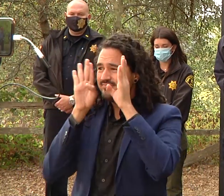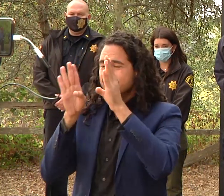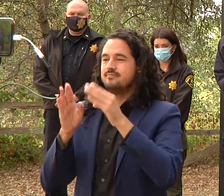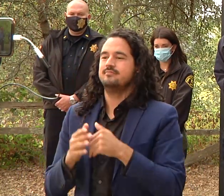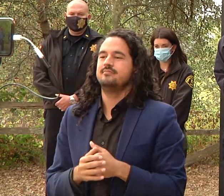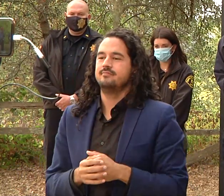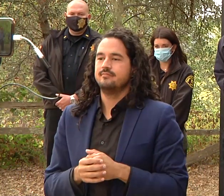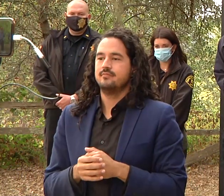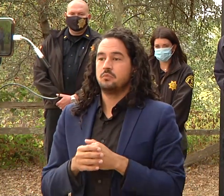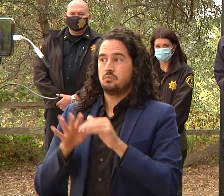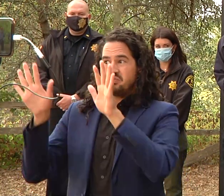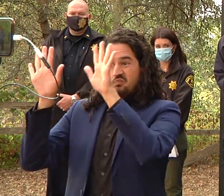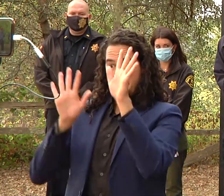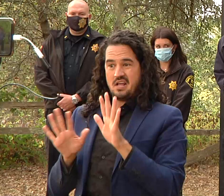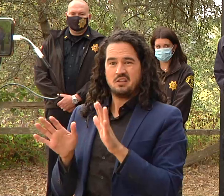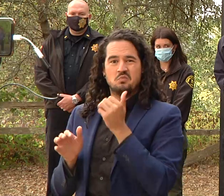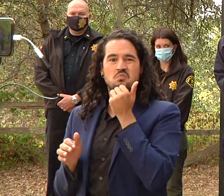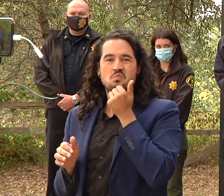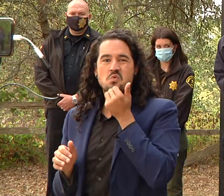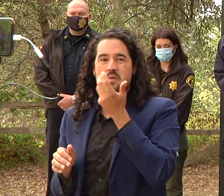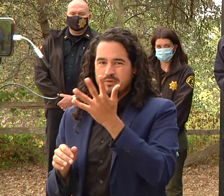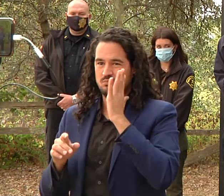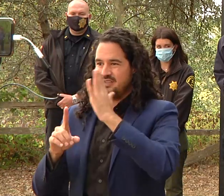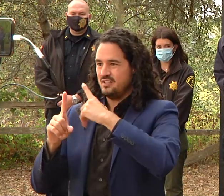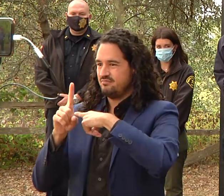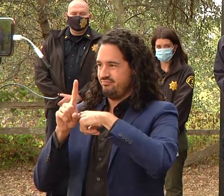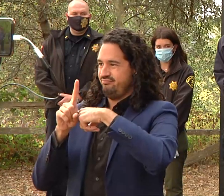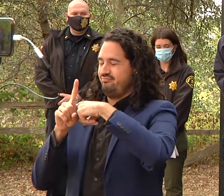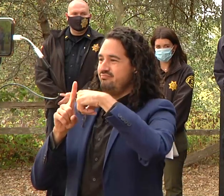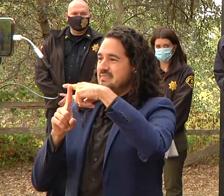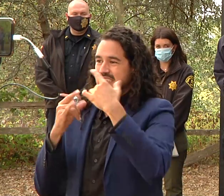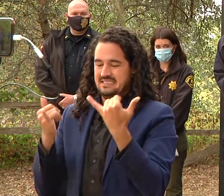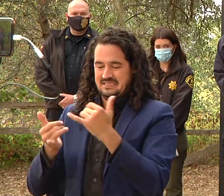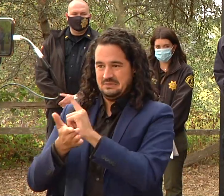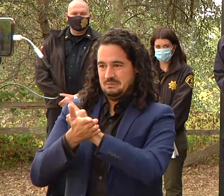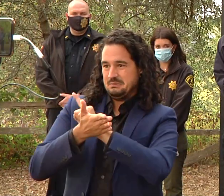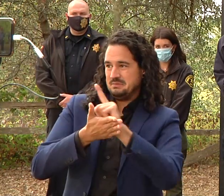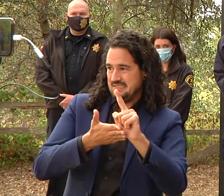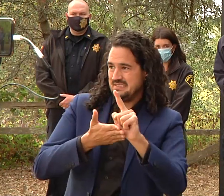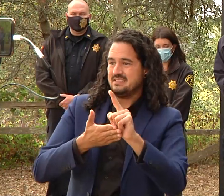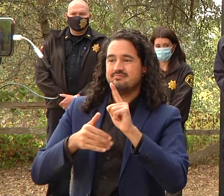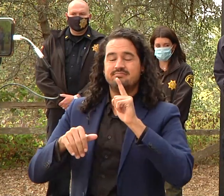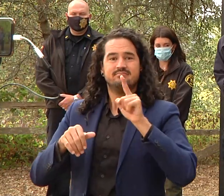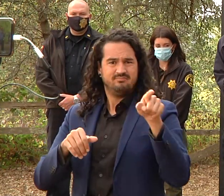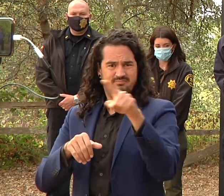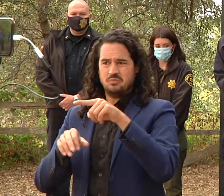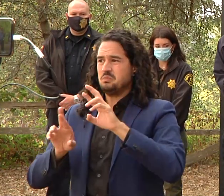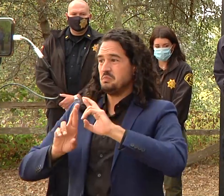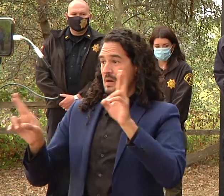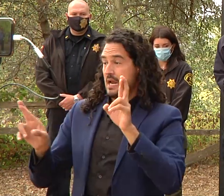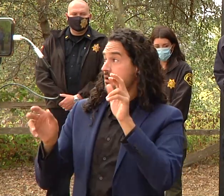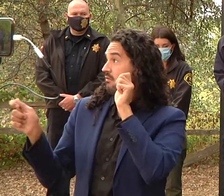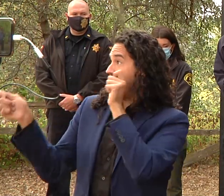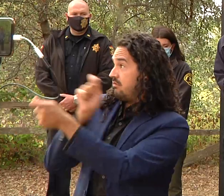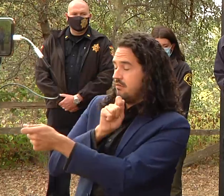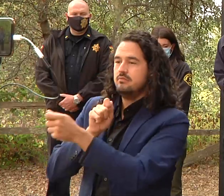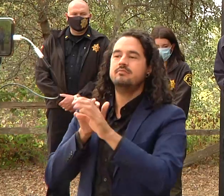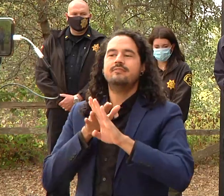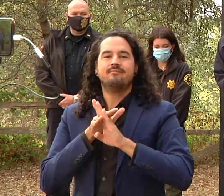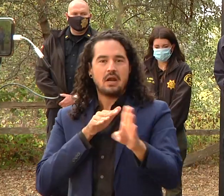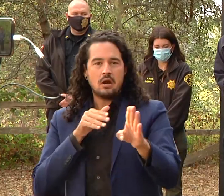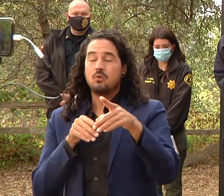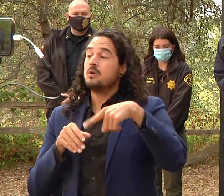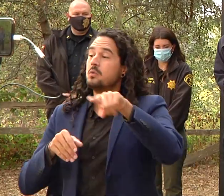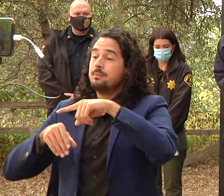next week so just be ready to go as we said you know make sure you've got your things in order your your bags